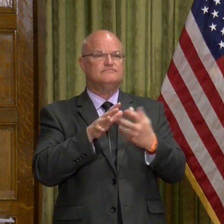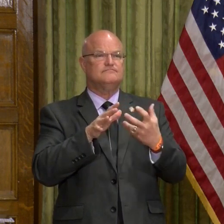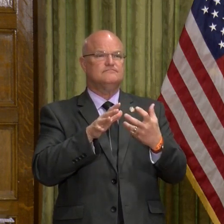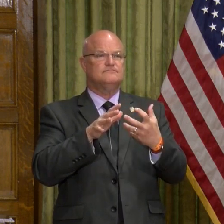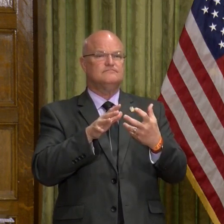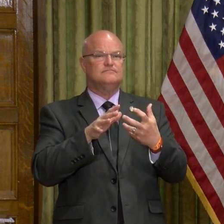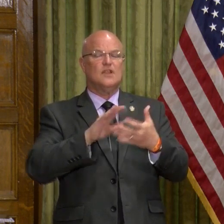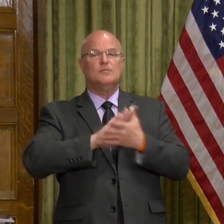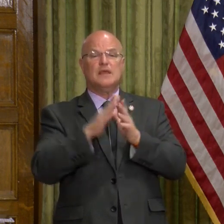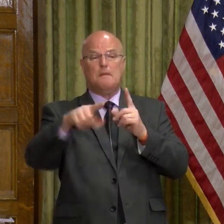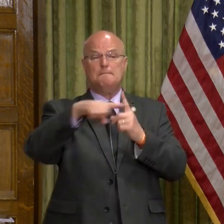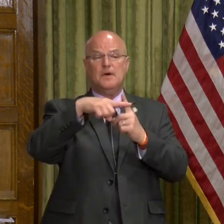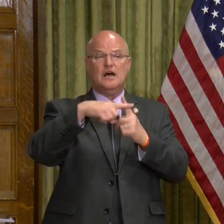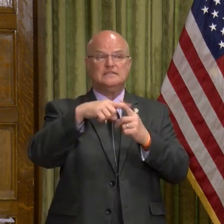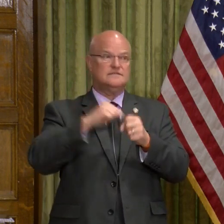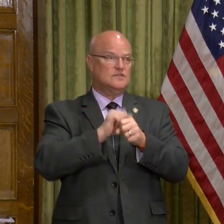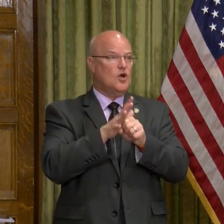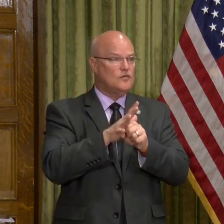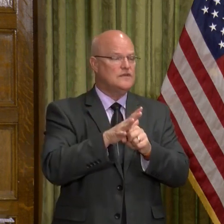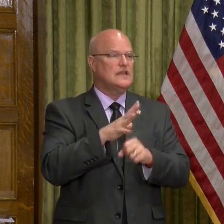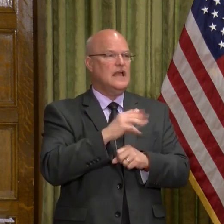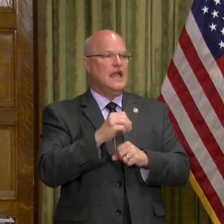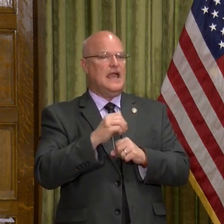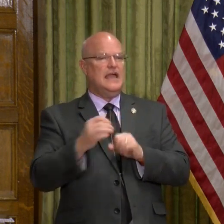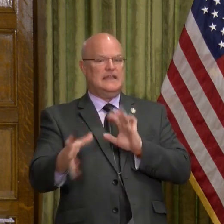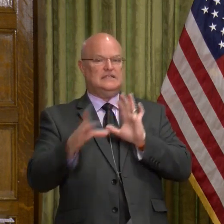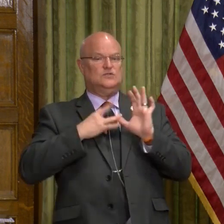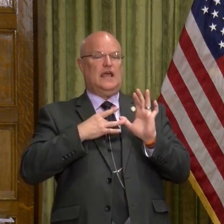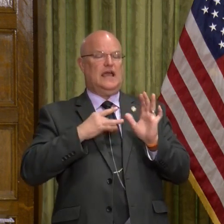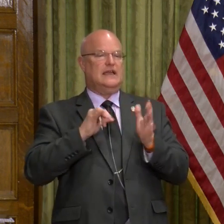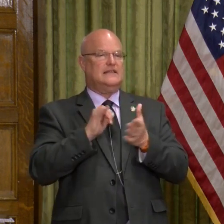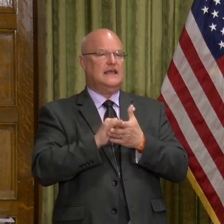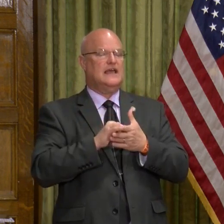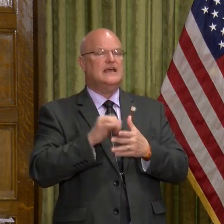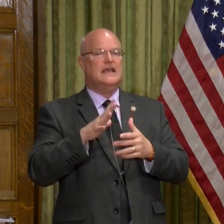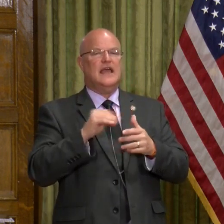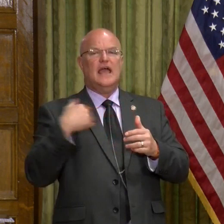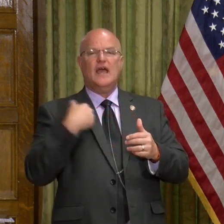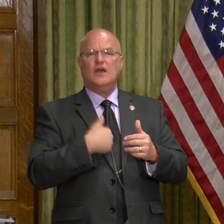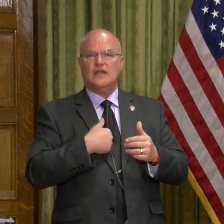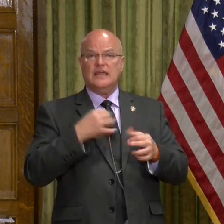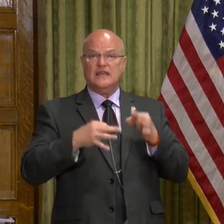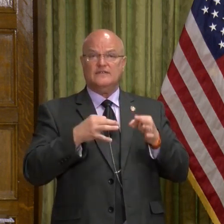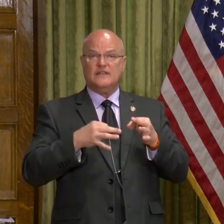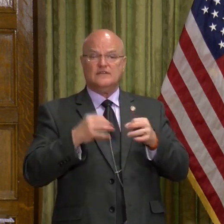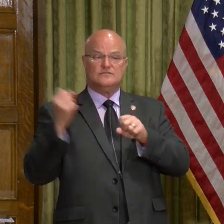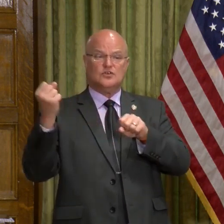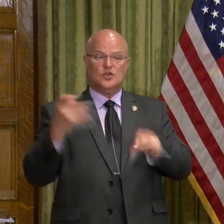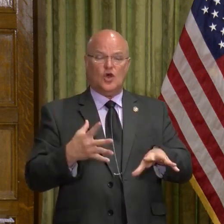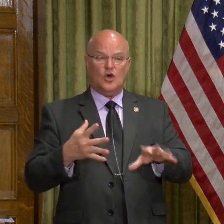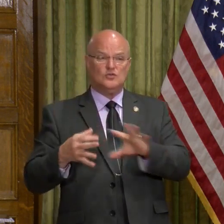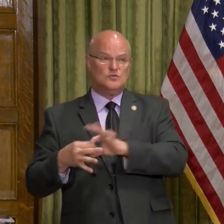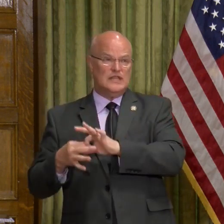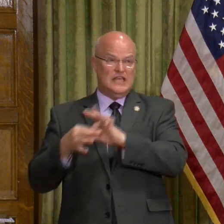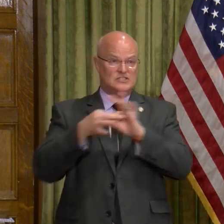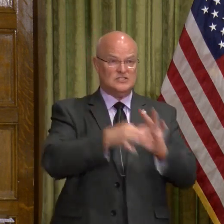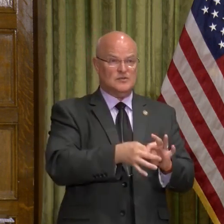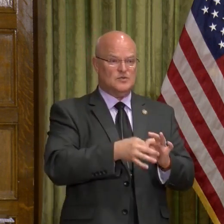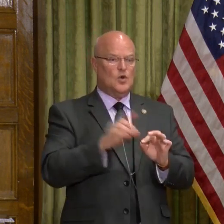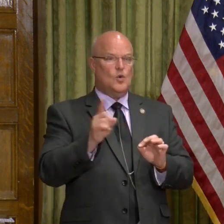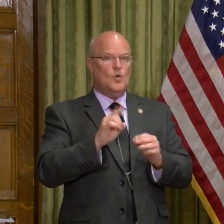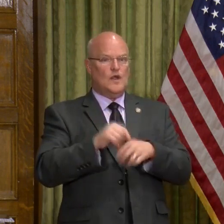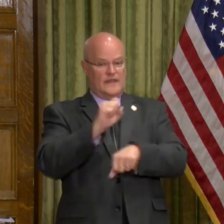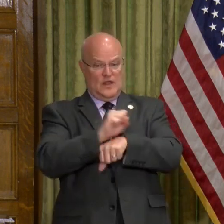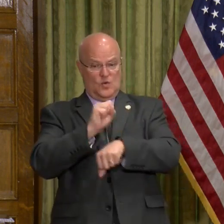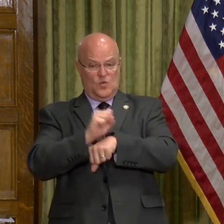they become positive COVID and attract that. And if there's a causal relationship as to